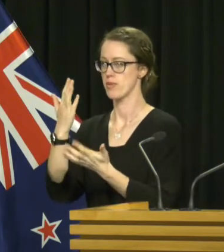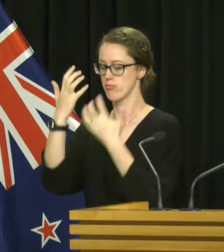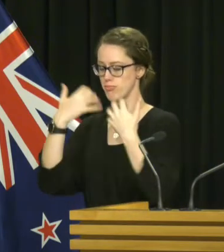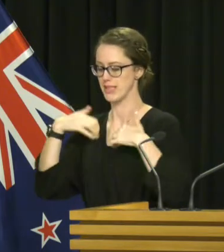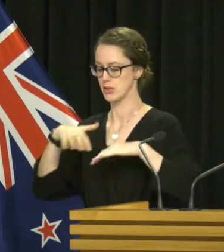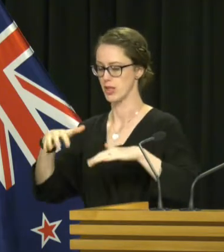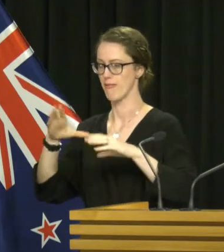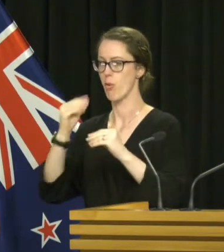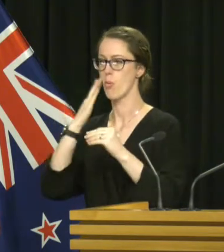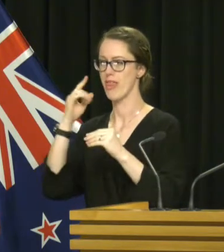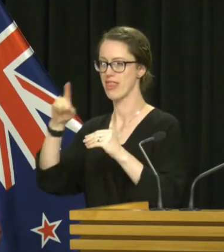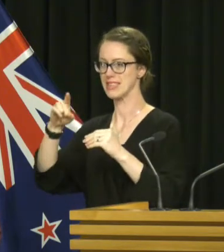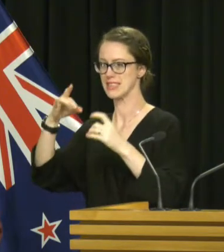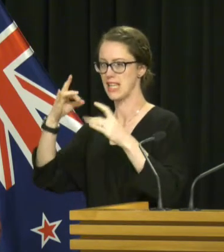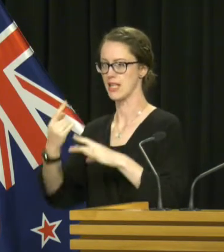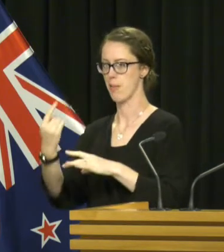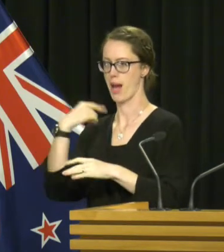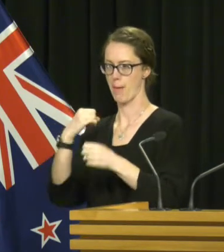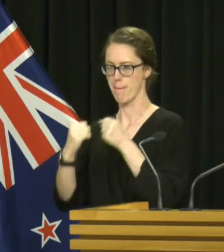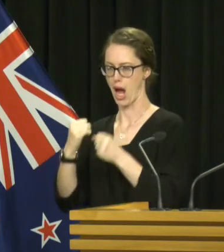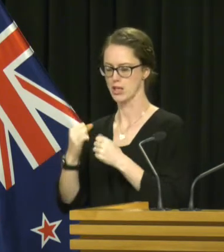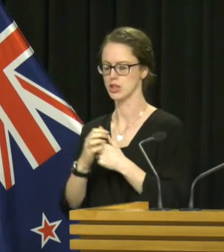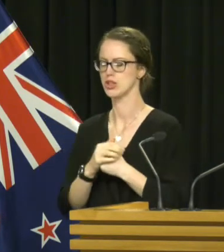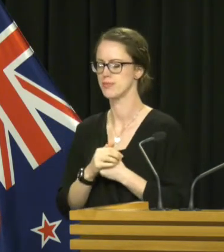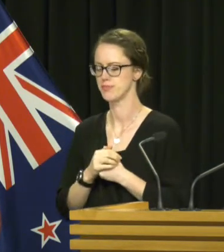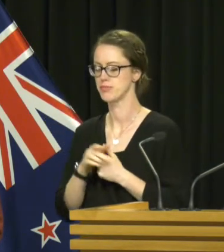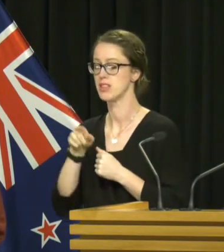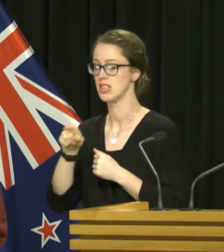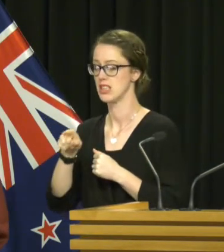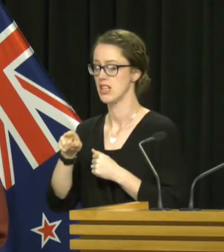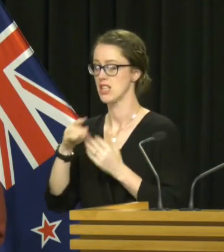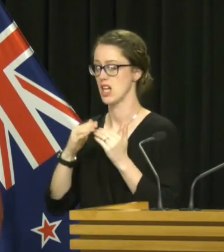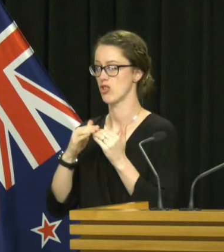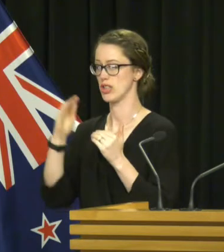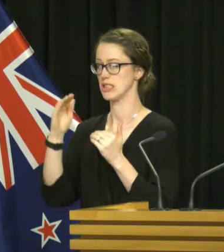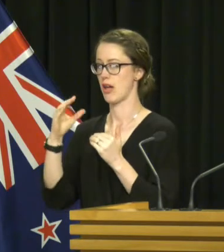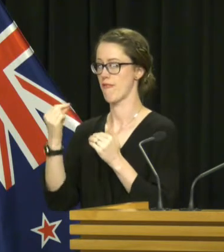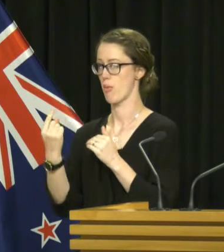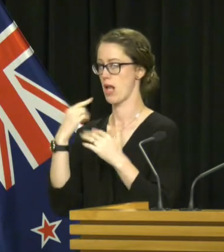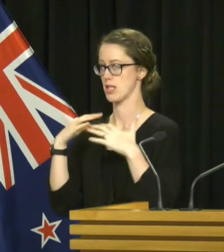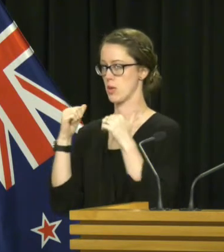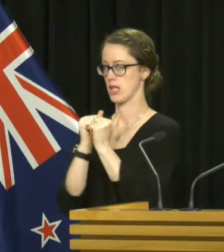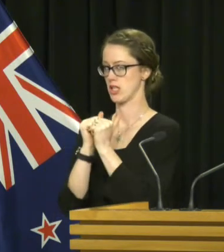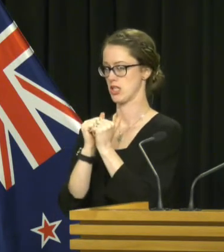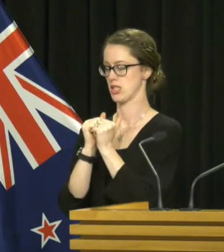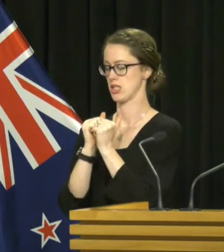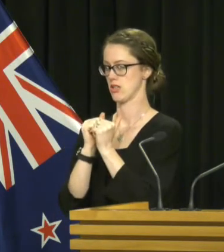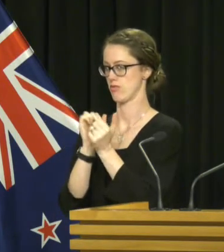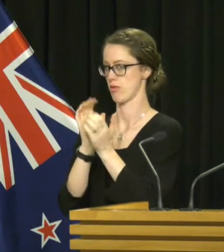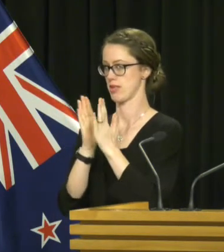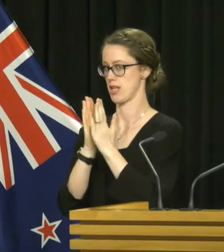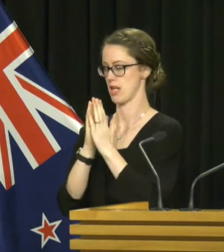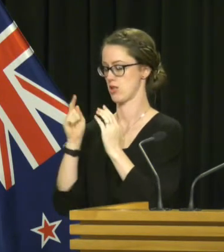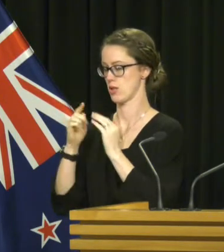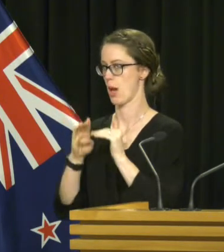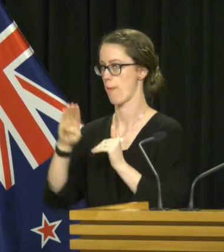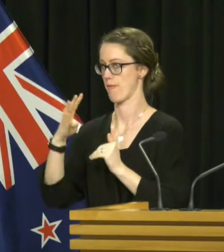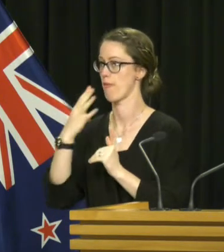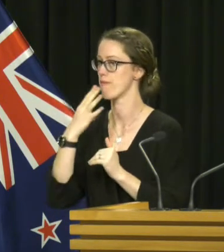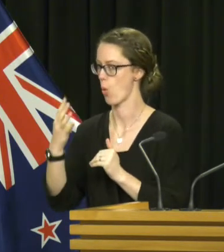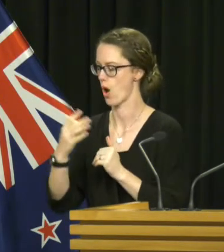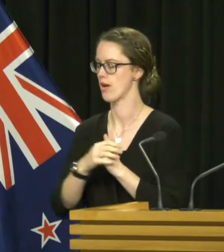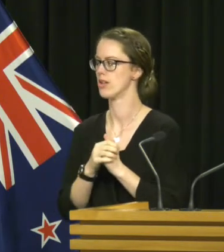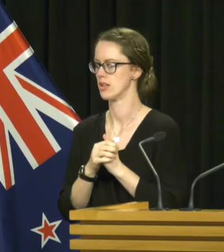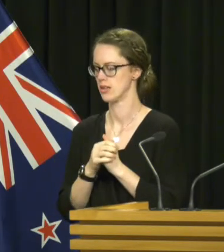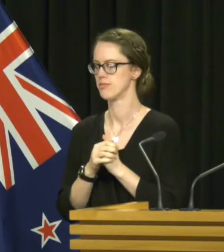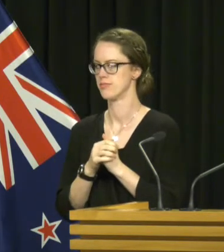outbreak began in March. This is an increase of four since Sunday's situation report. Of course